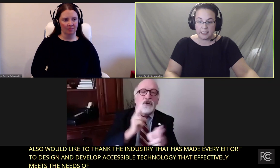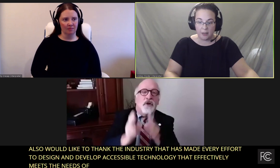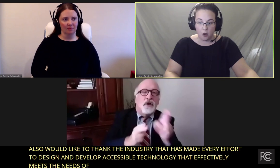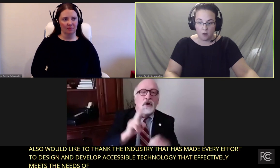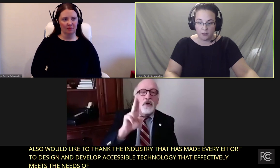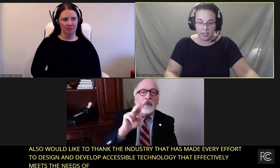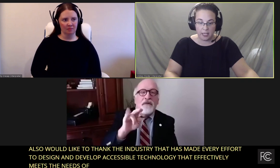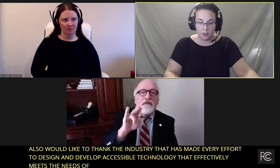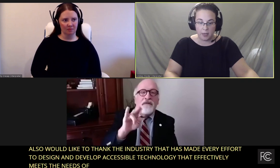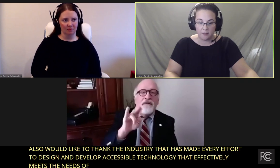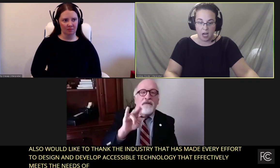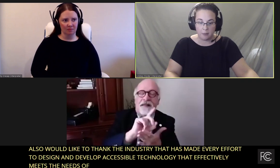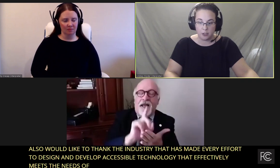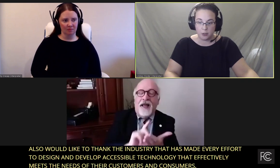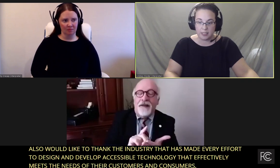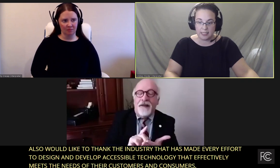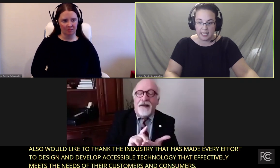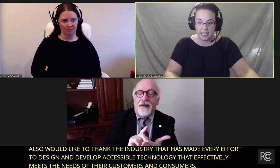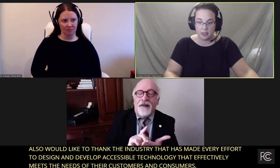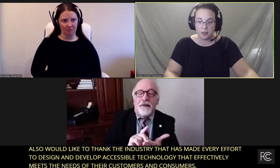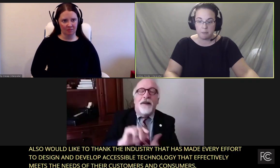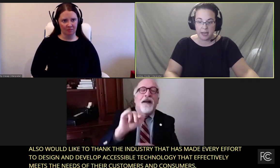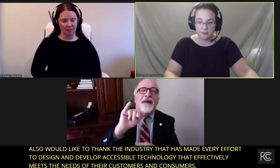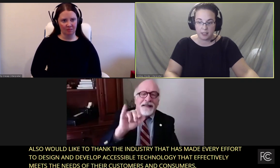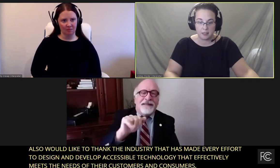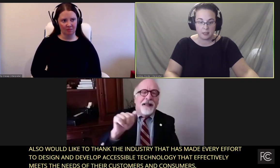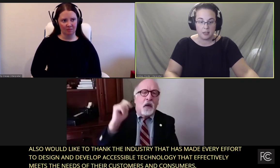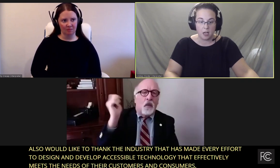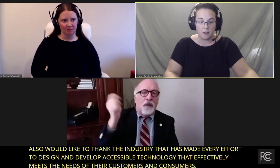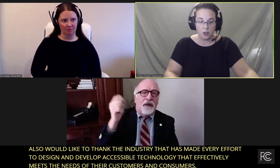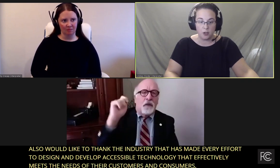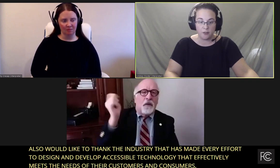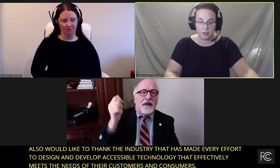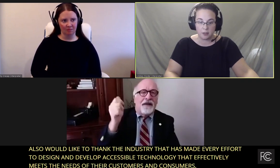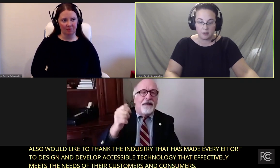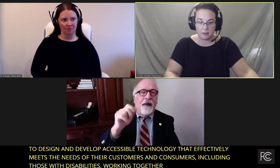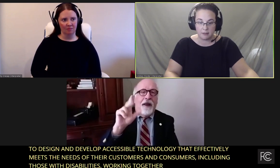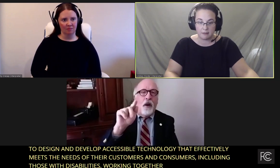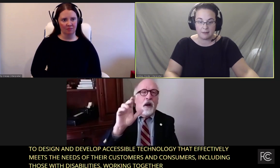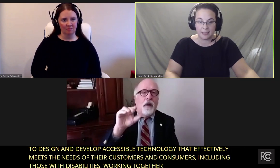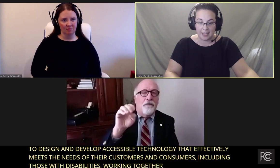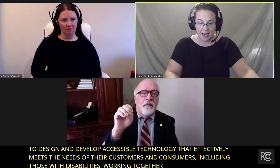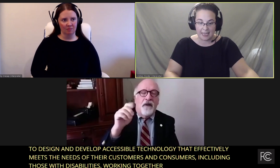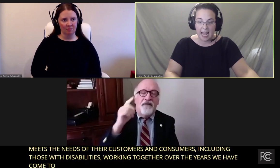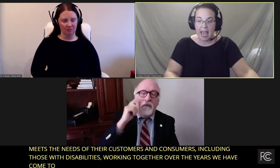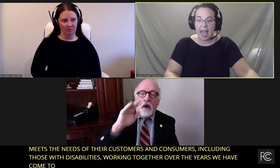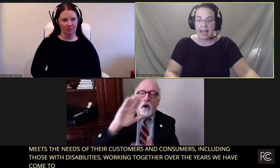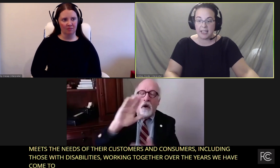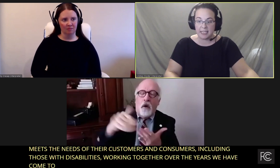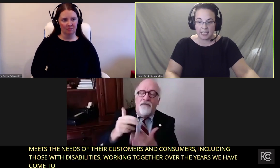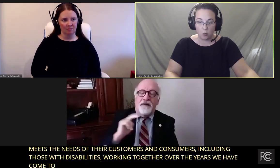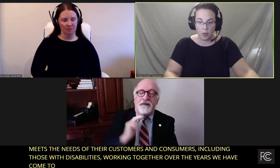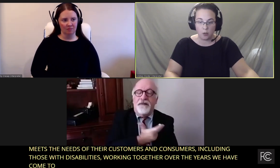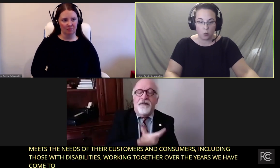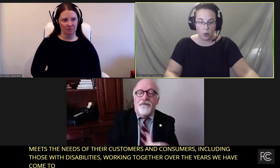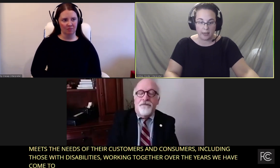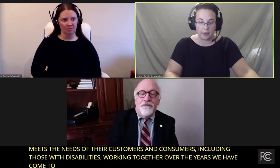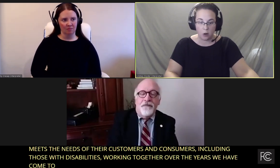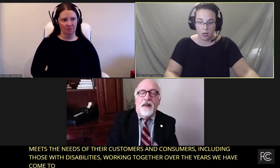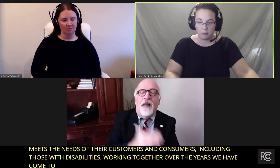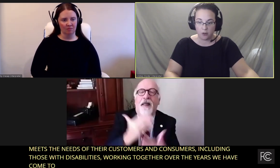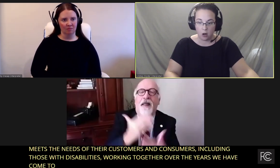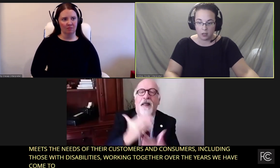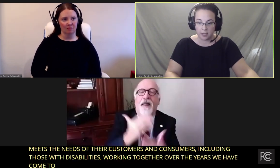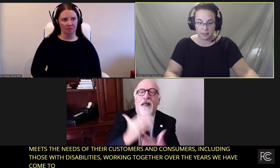Working together over the years. have come to see the benefits of universal design and that it is a win